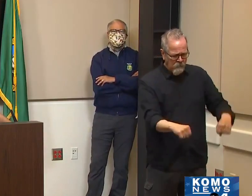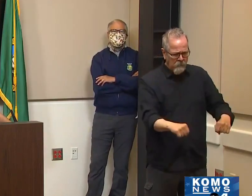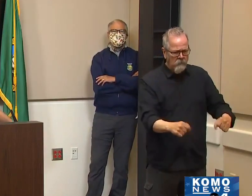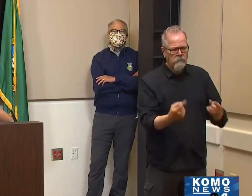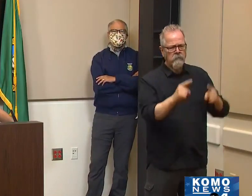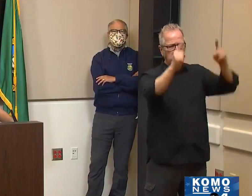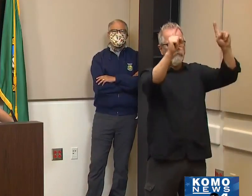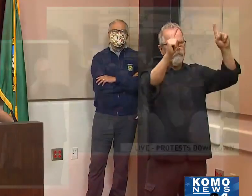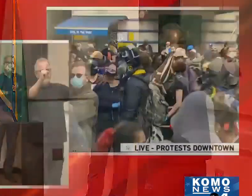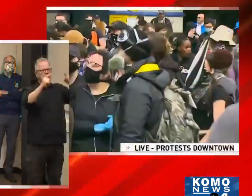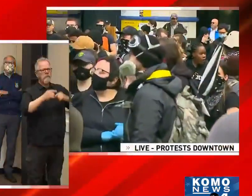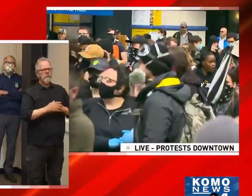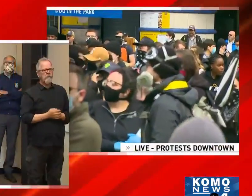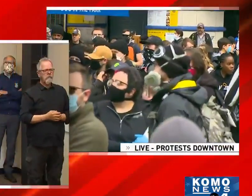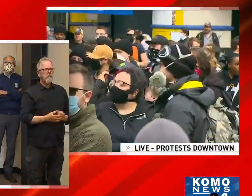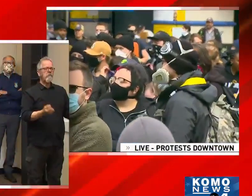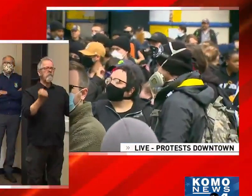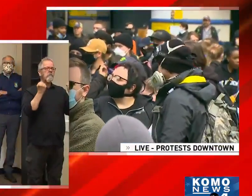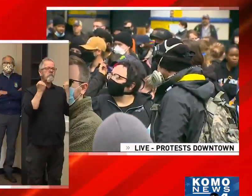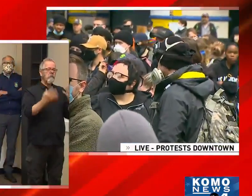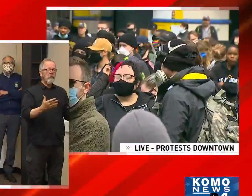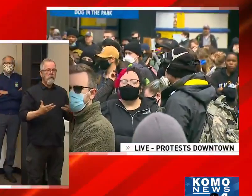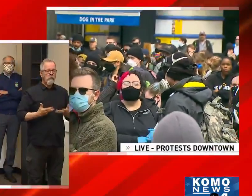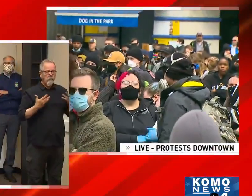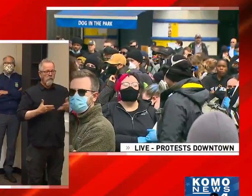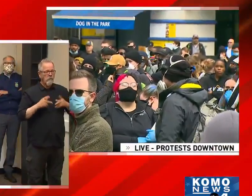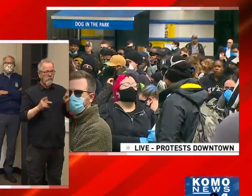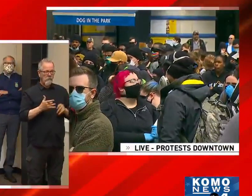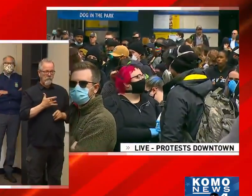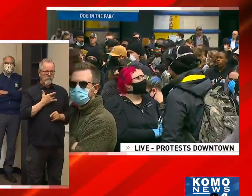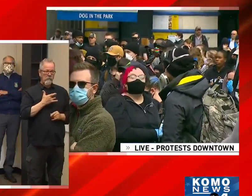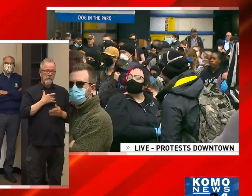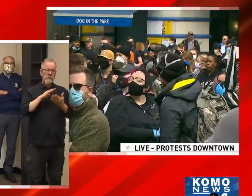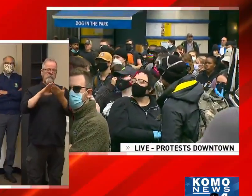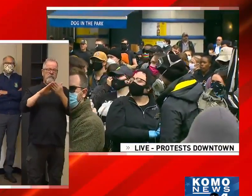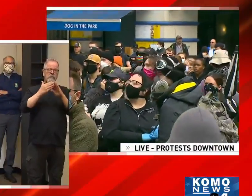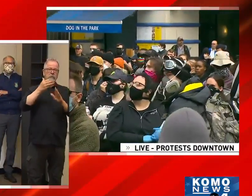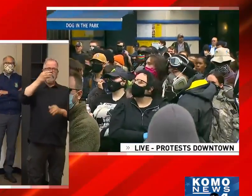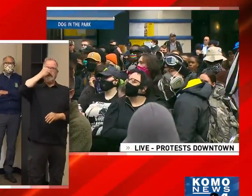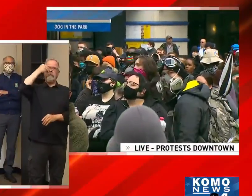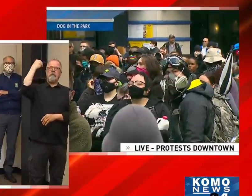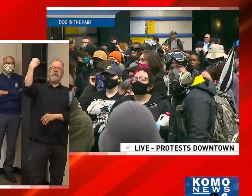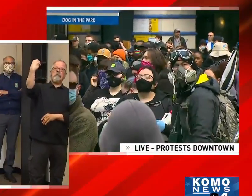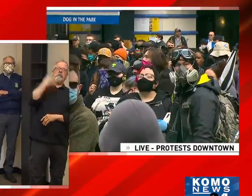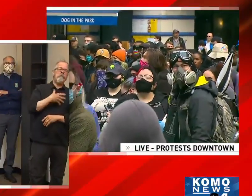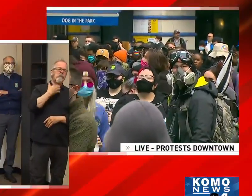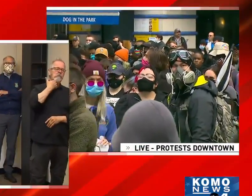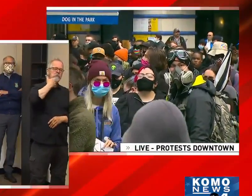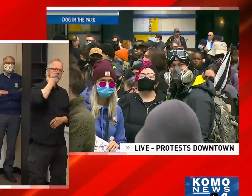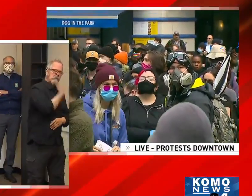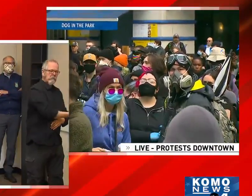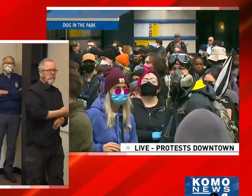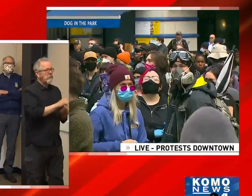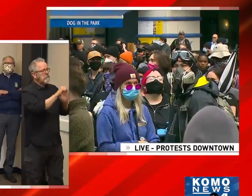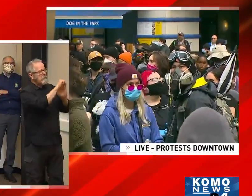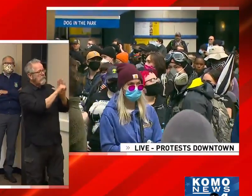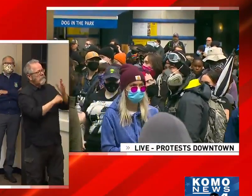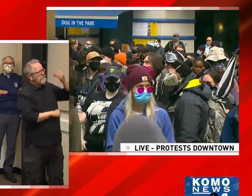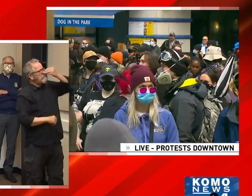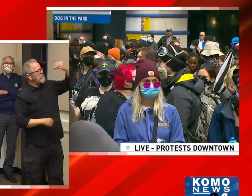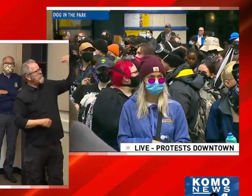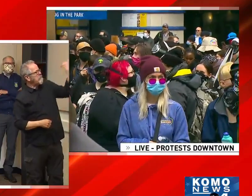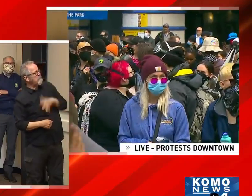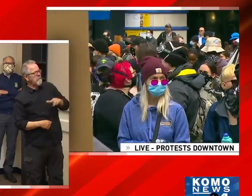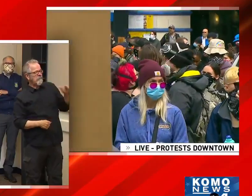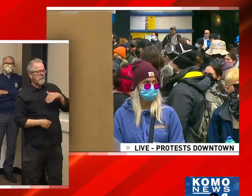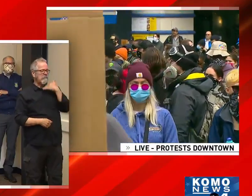cares for him. And I want him to be able to see me in his self, to give him hope, to give them